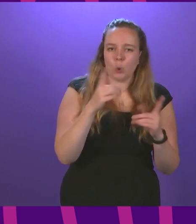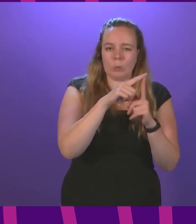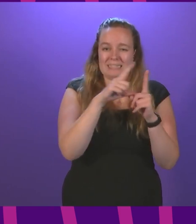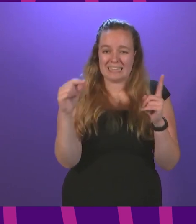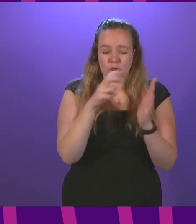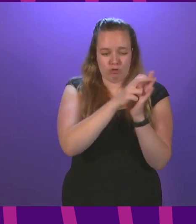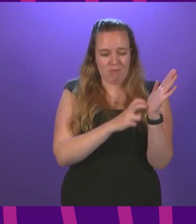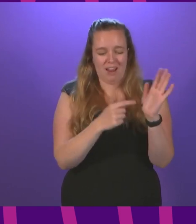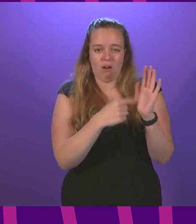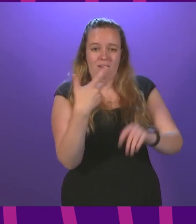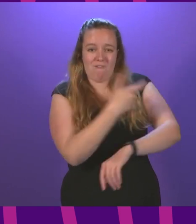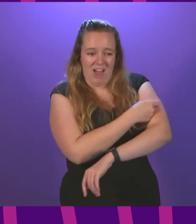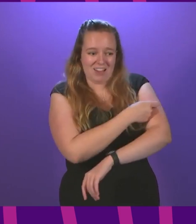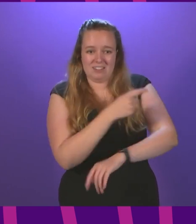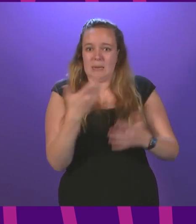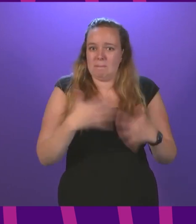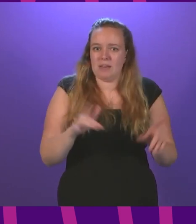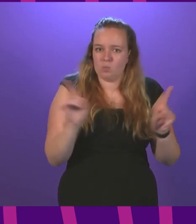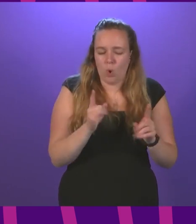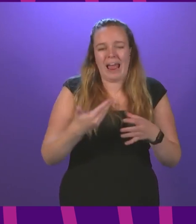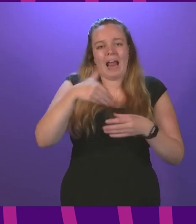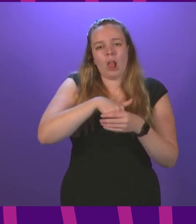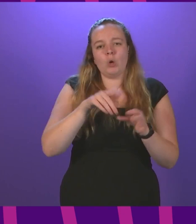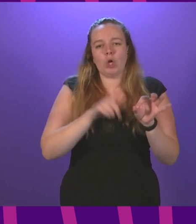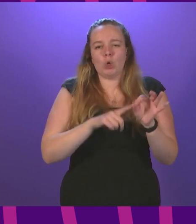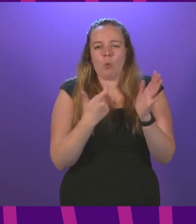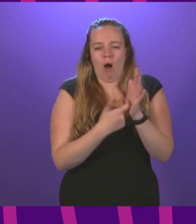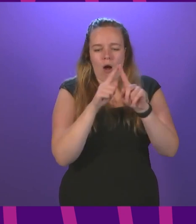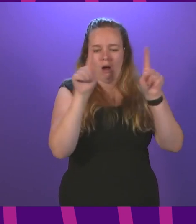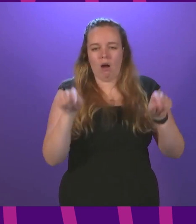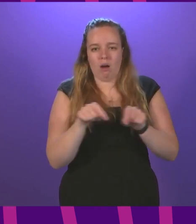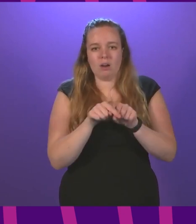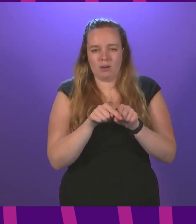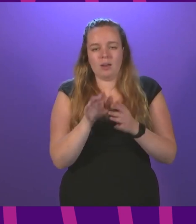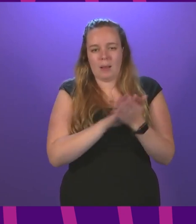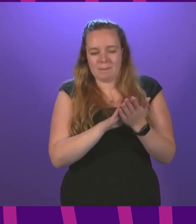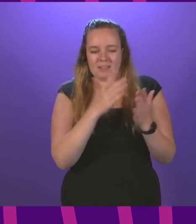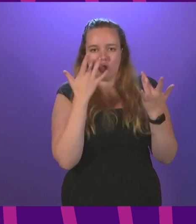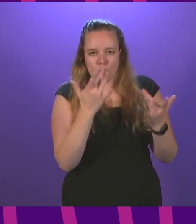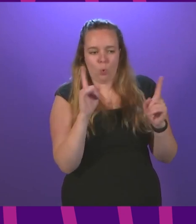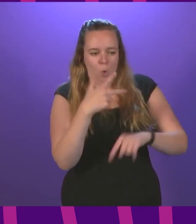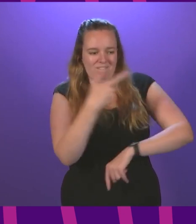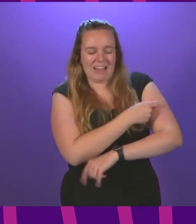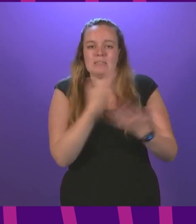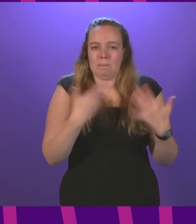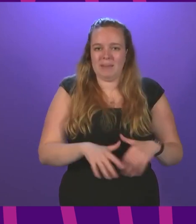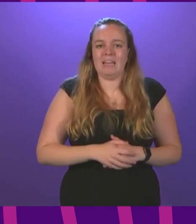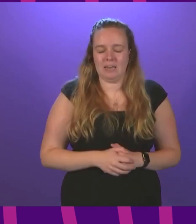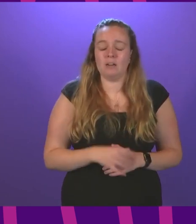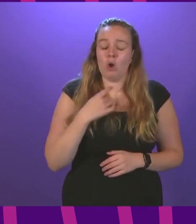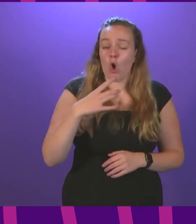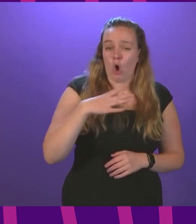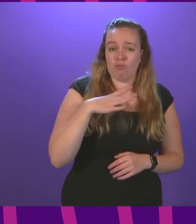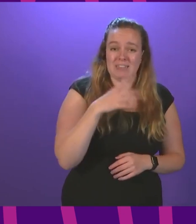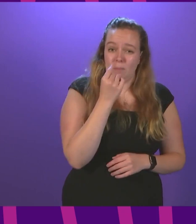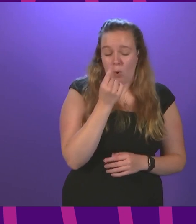user's vaccination status, including a QR code for each vaccination a person has received. It is already possible